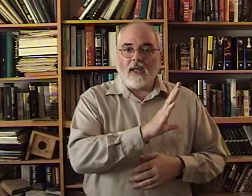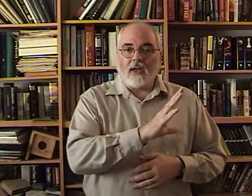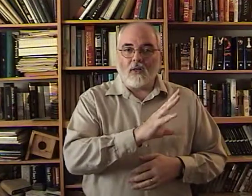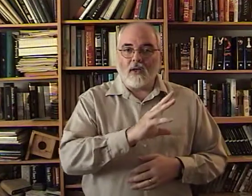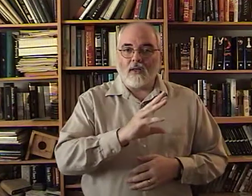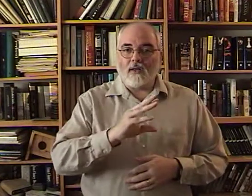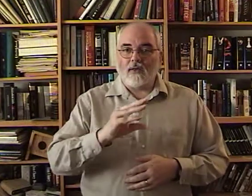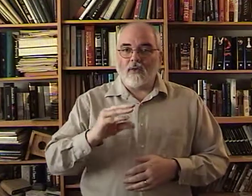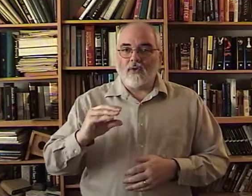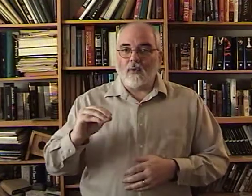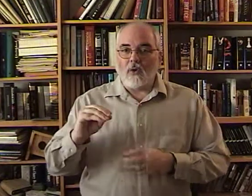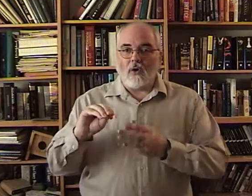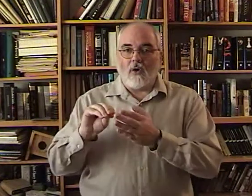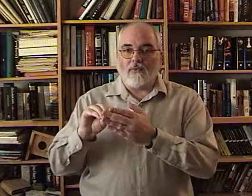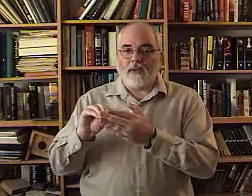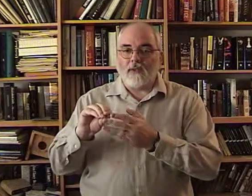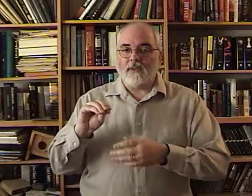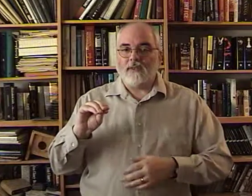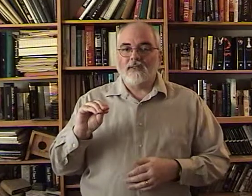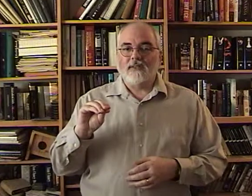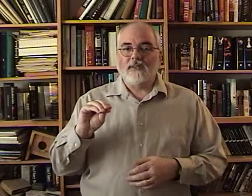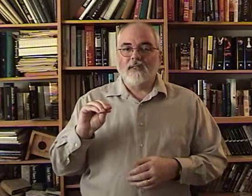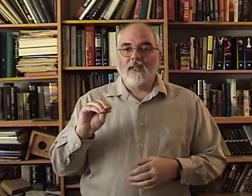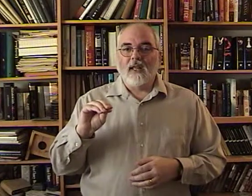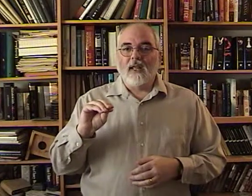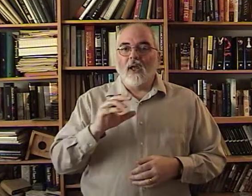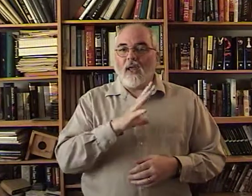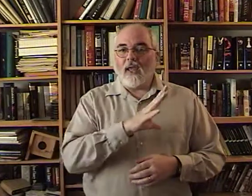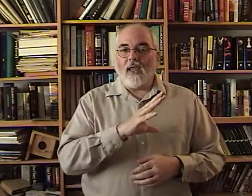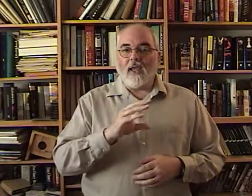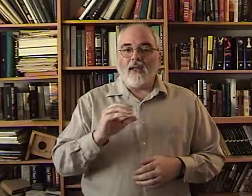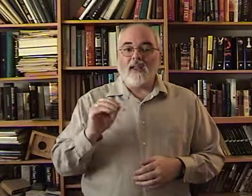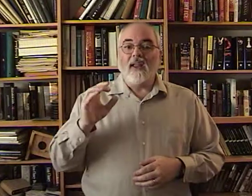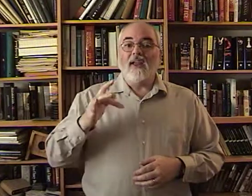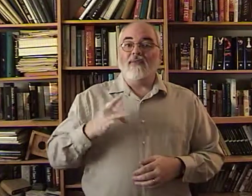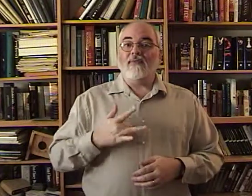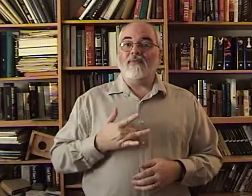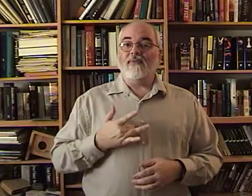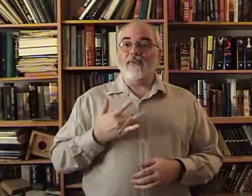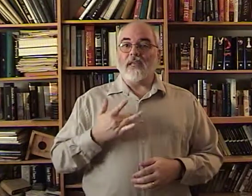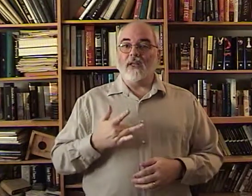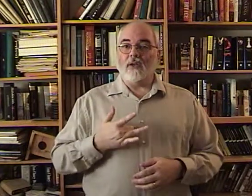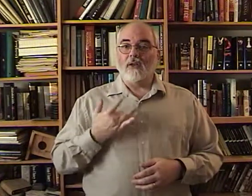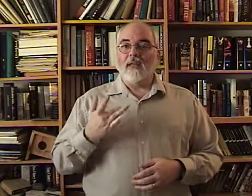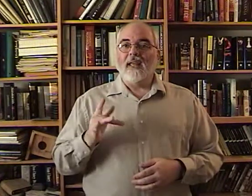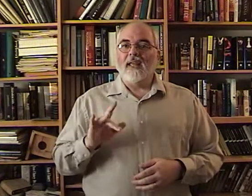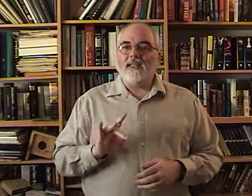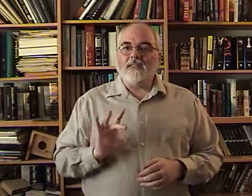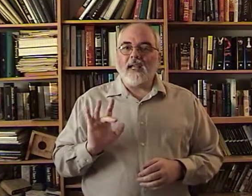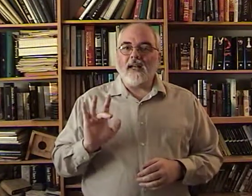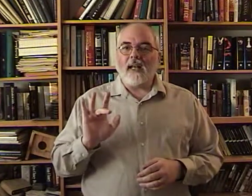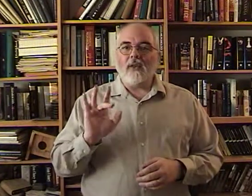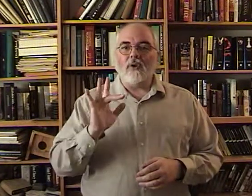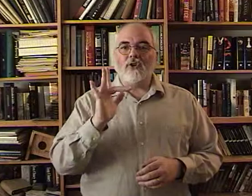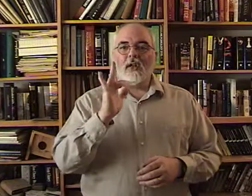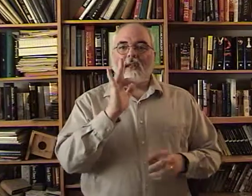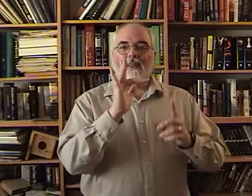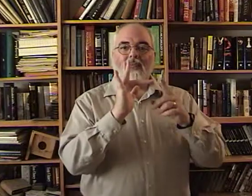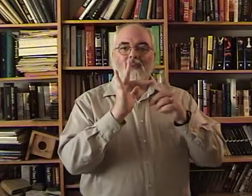Kind of going. To wear all fingers. And. Feel. Feel. In sign language. That